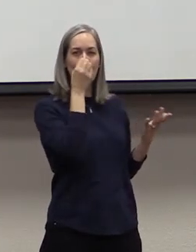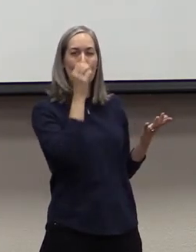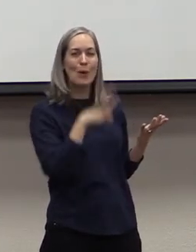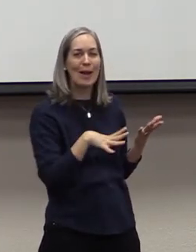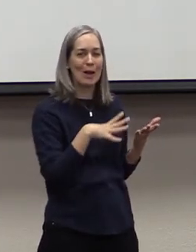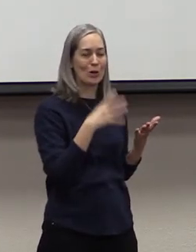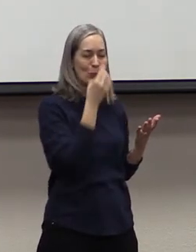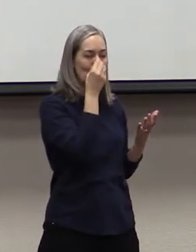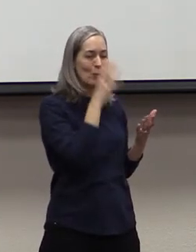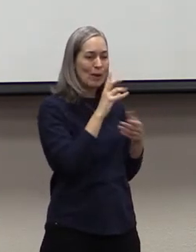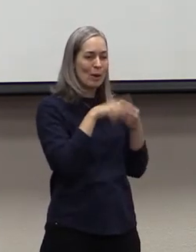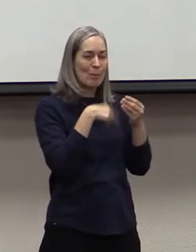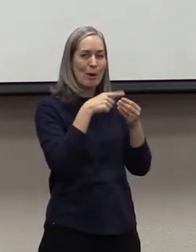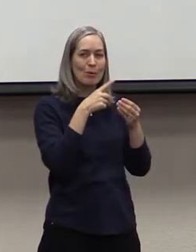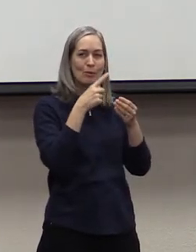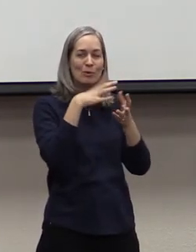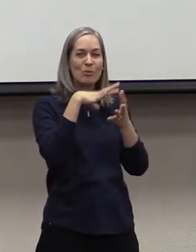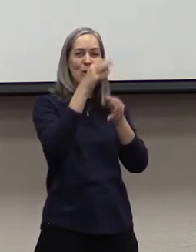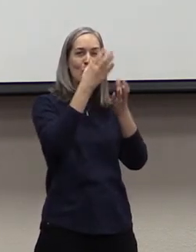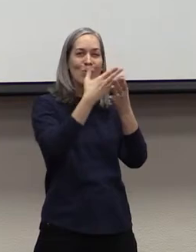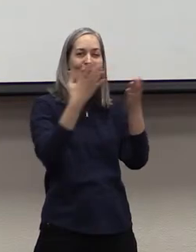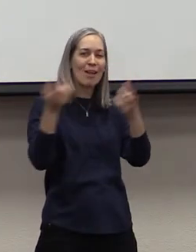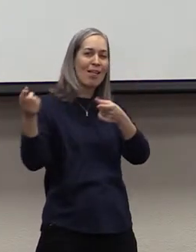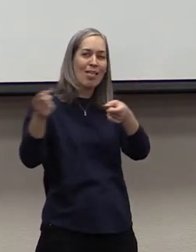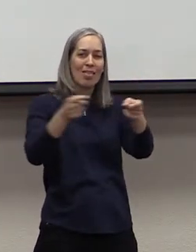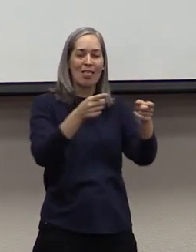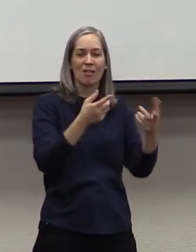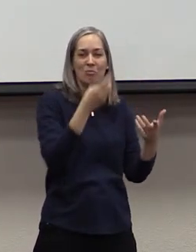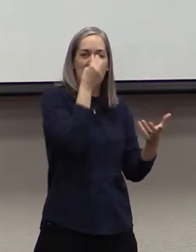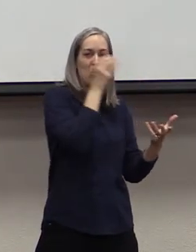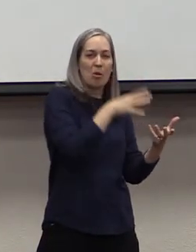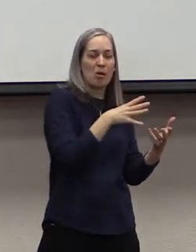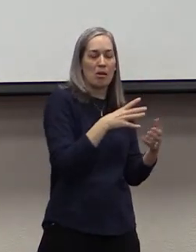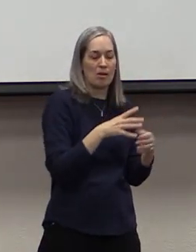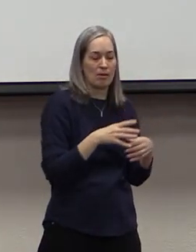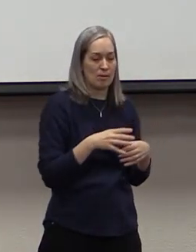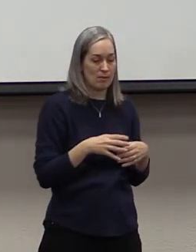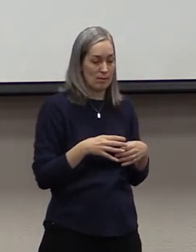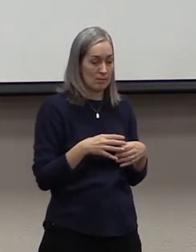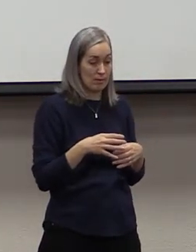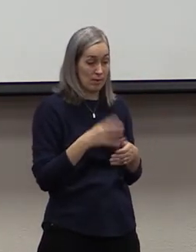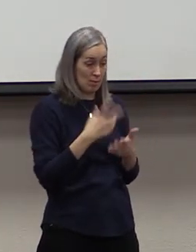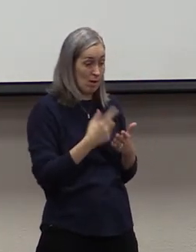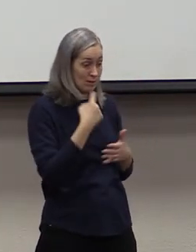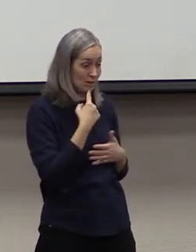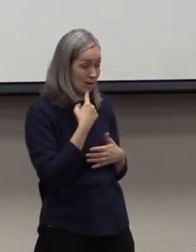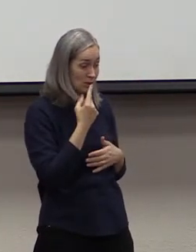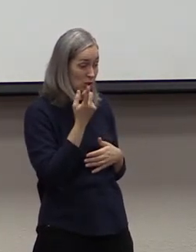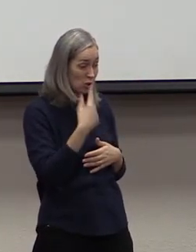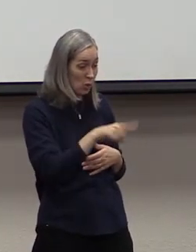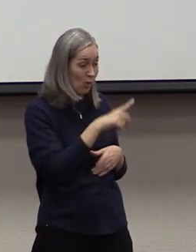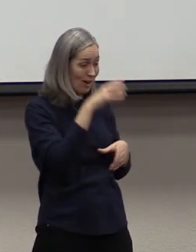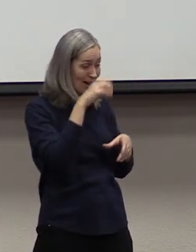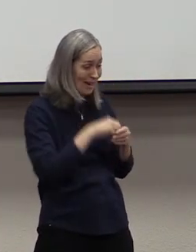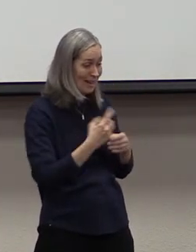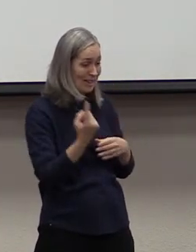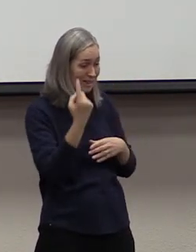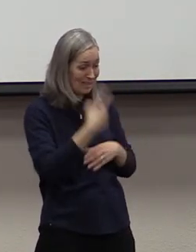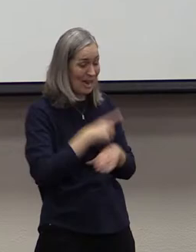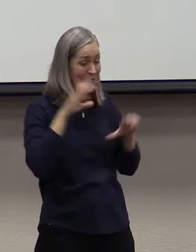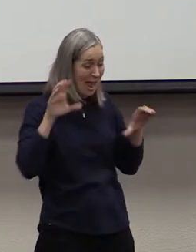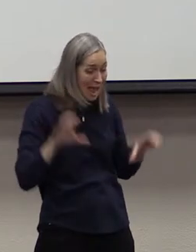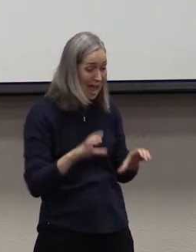on around them. But he turns to these Christians and he says, You're in the day. And you act like people who are in the day.